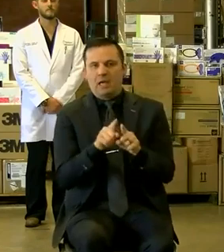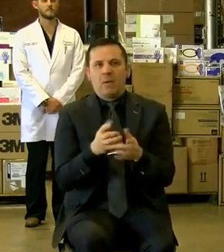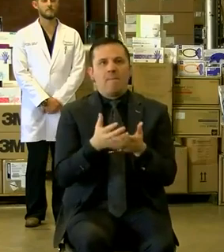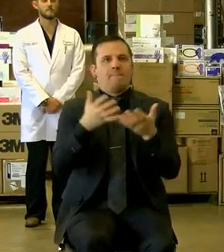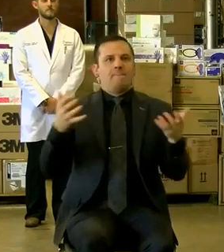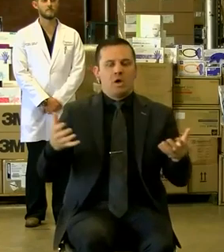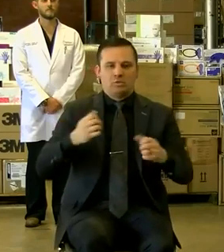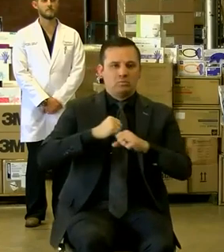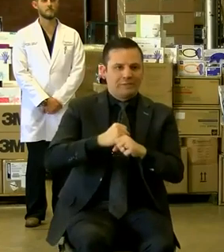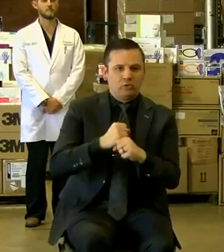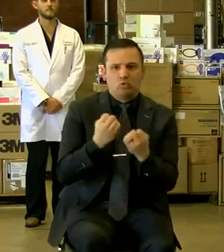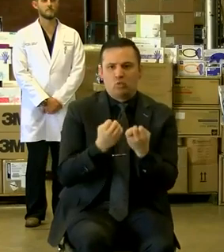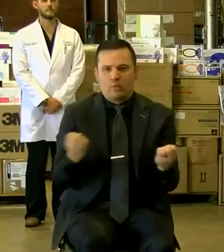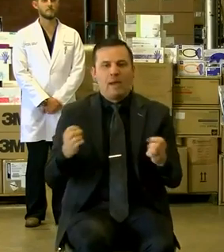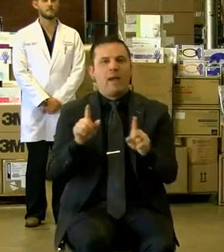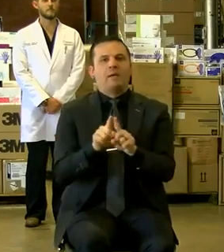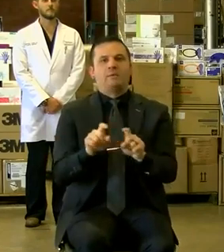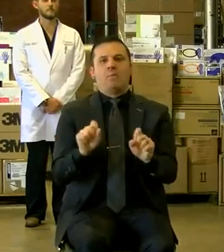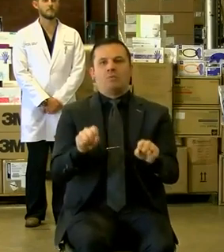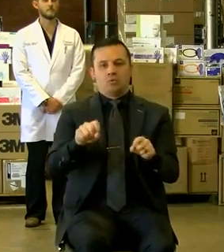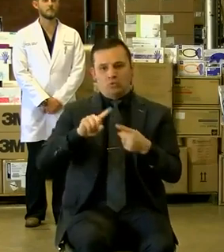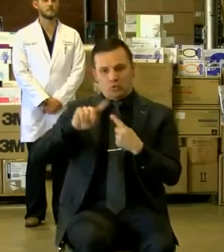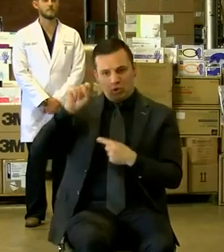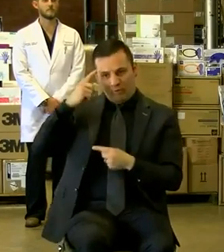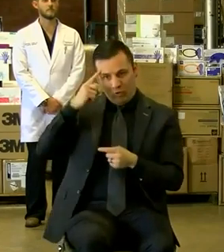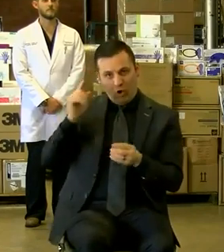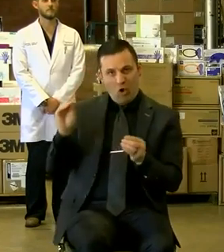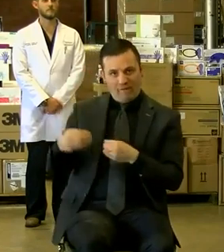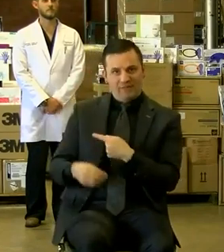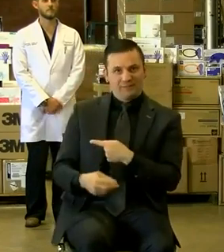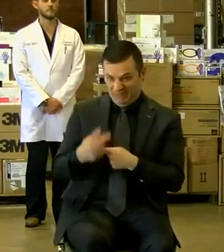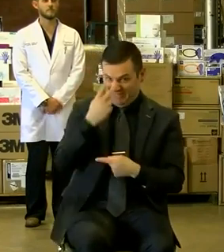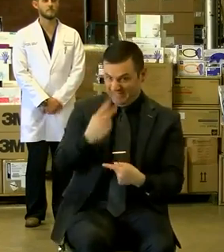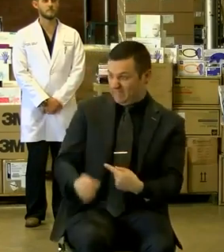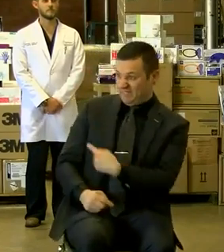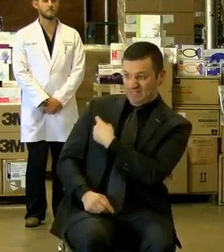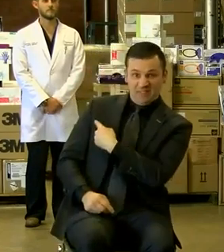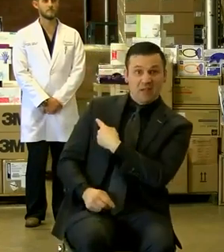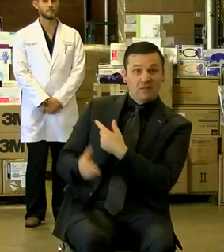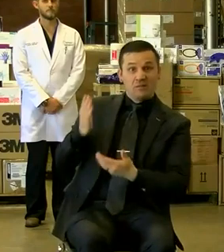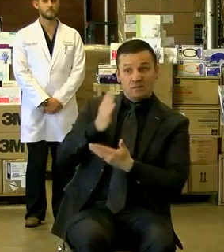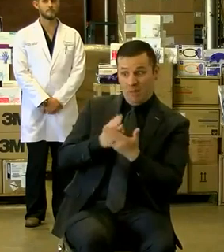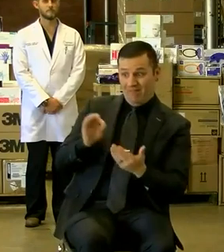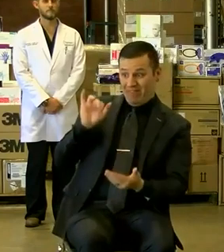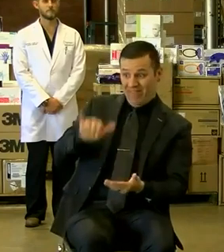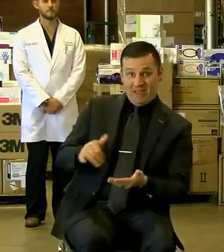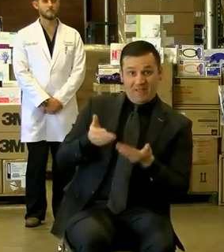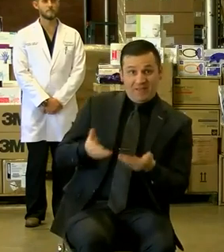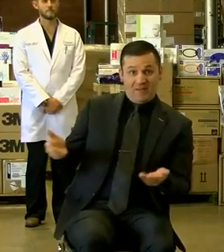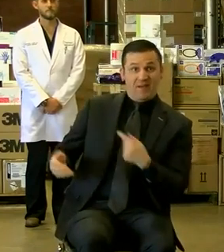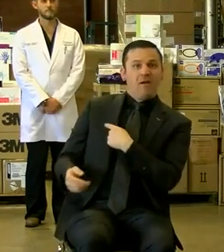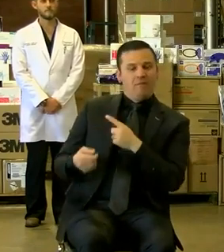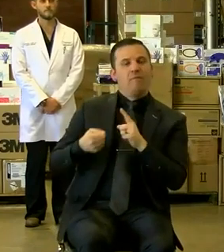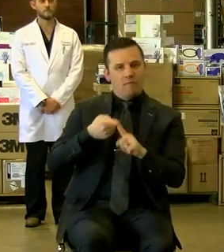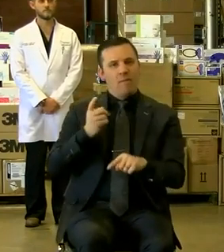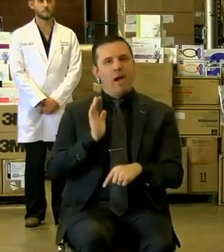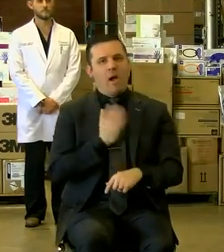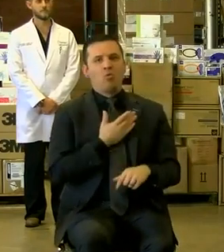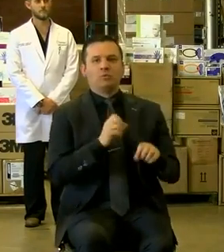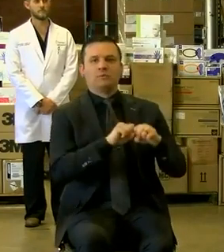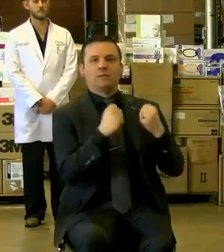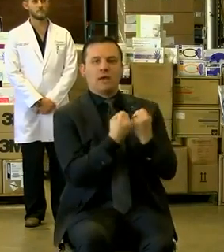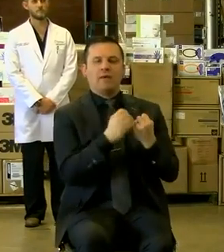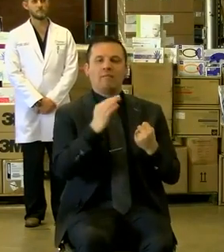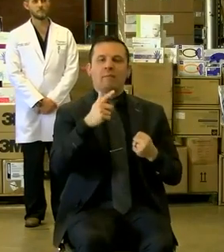possible to the governor's office. And you can see back here some of this is from the response of the Texas Society of Plastic